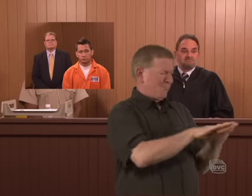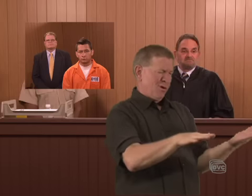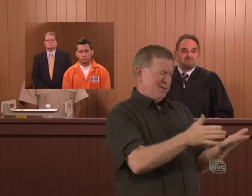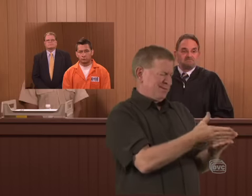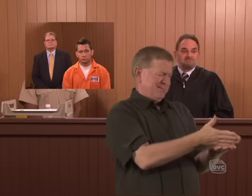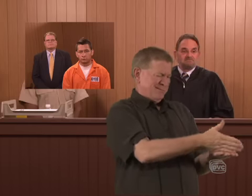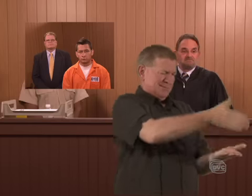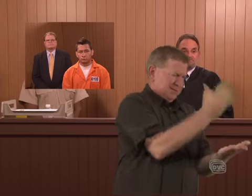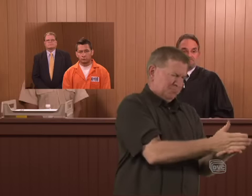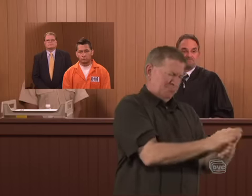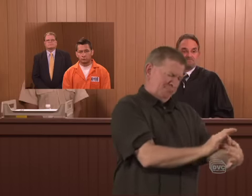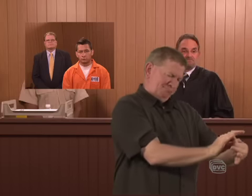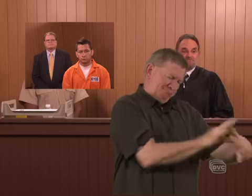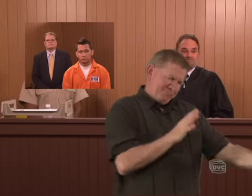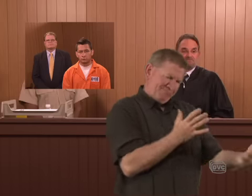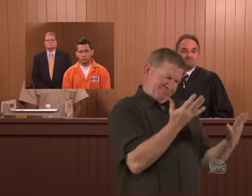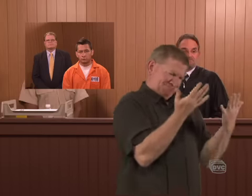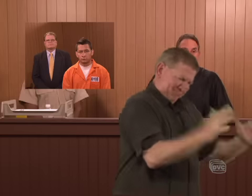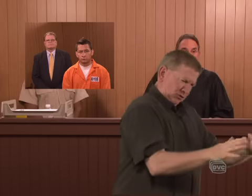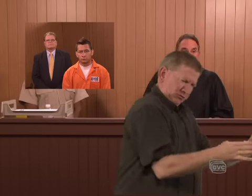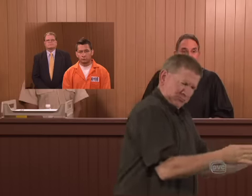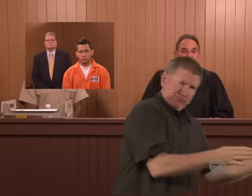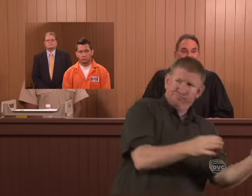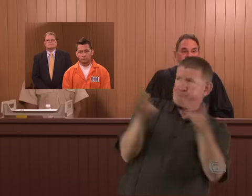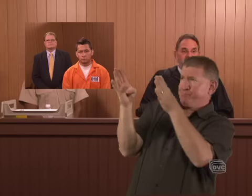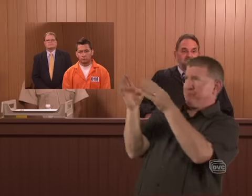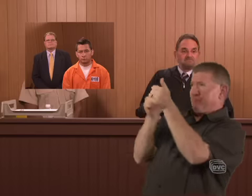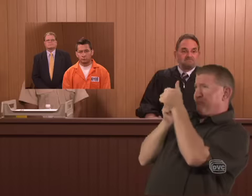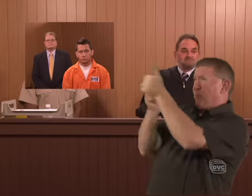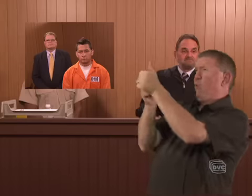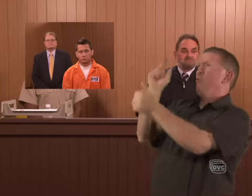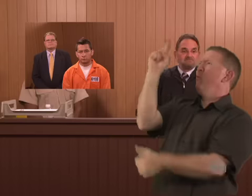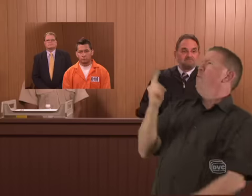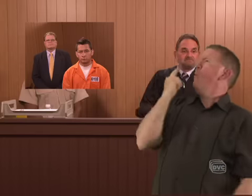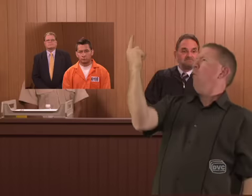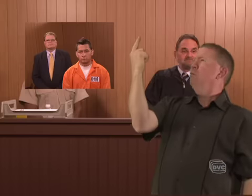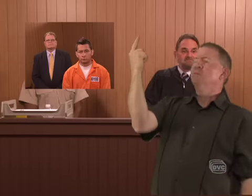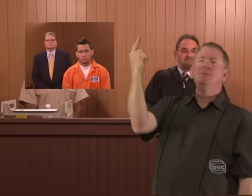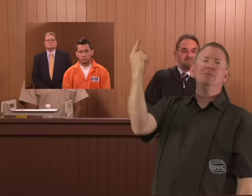No more the wrong way, the sinful way. I turn to God and follow you only.